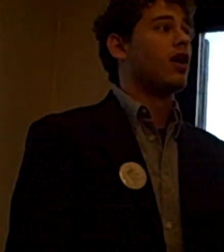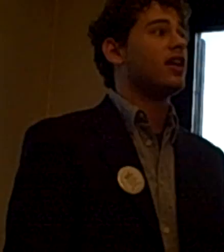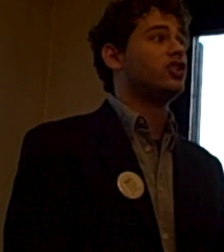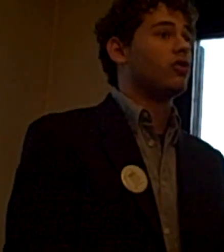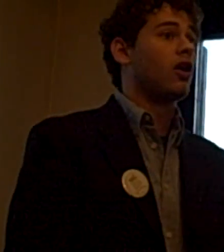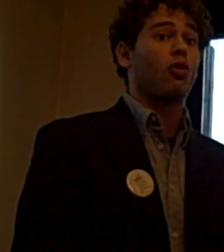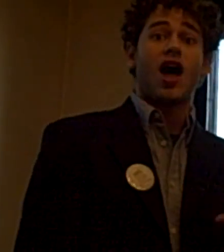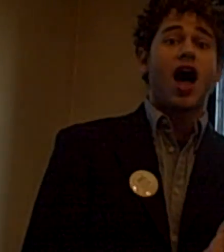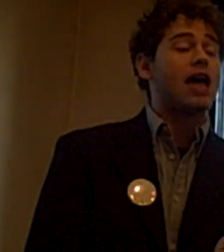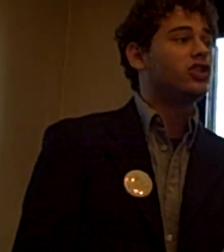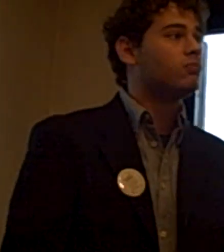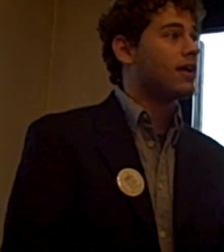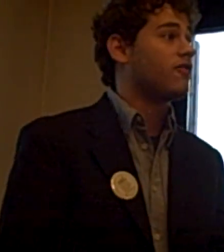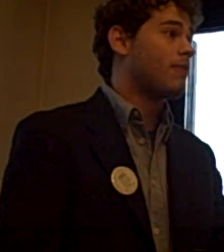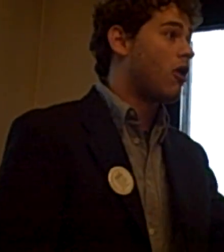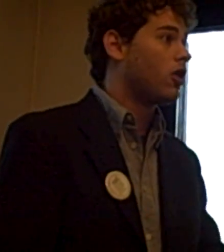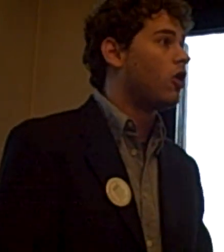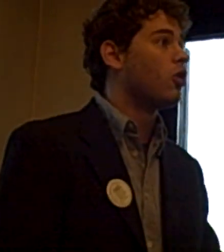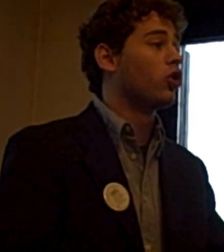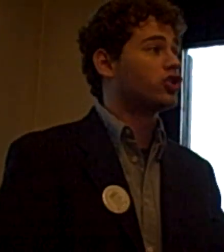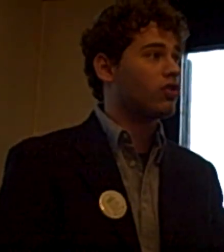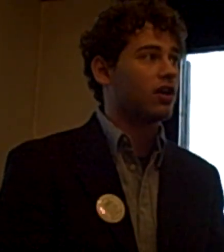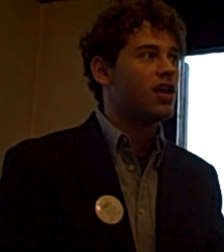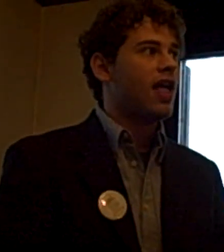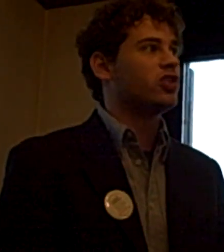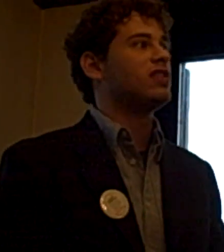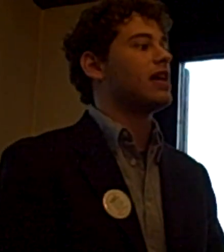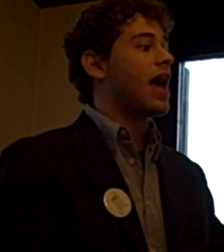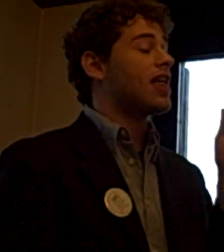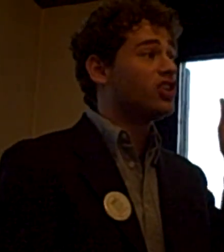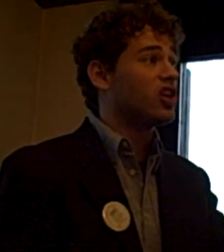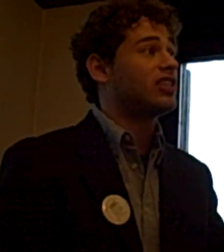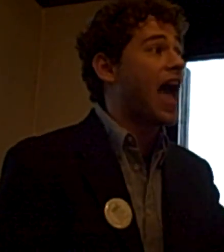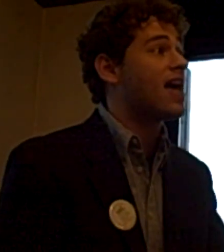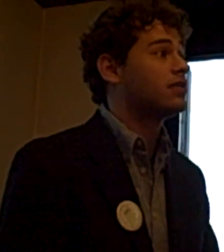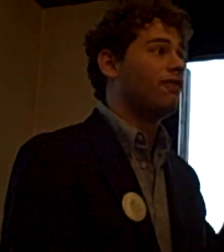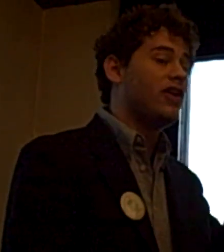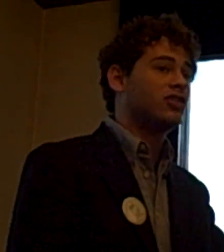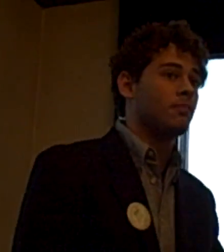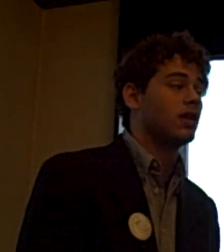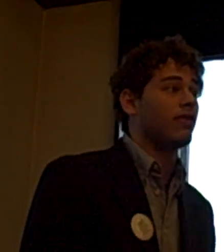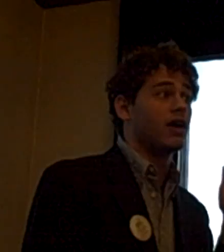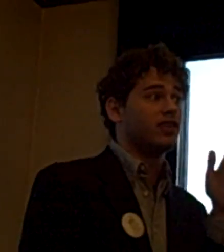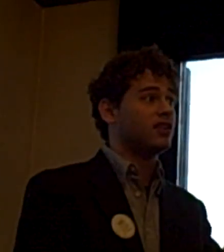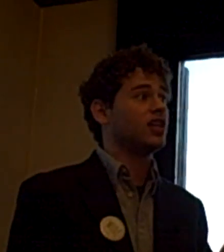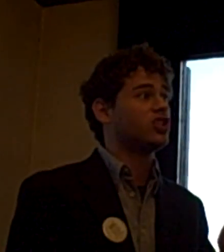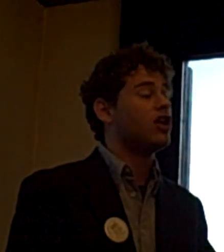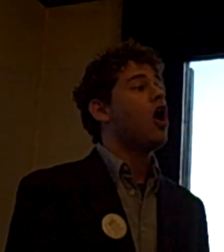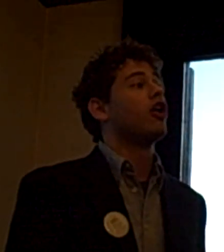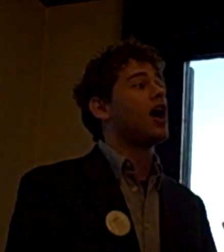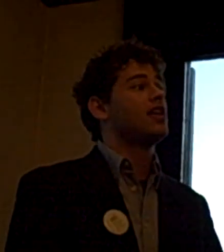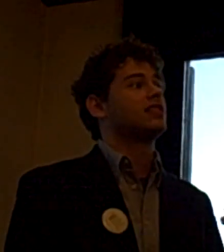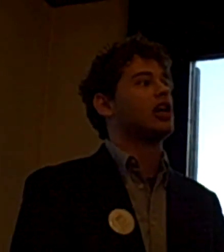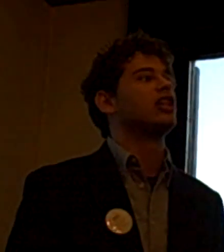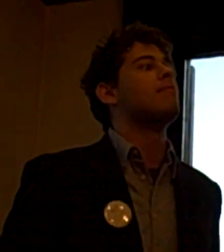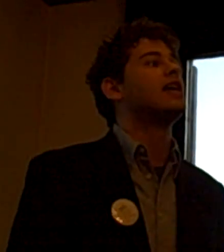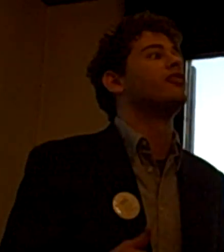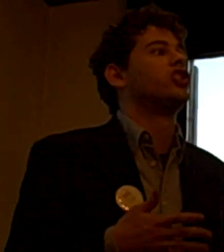a drug or a high that you might get from alcohol or drugs. And so we say that just as the victims of an addiction are not necessarily making the